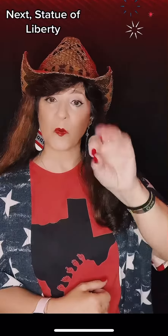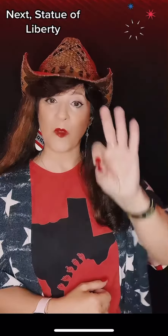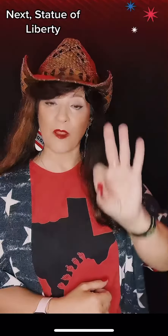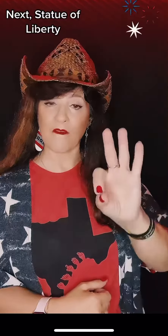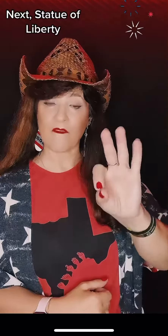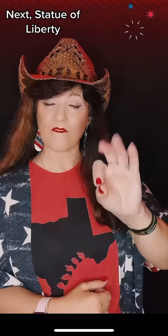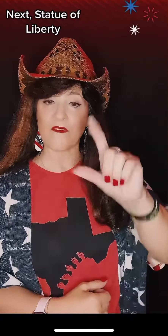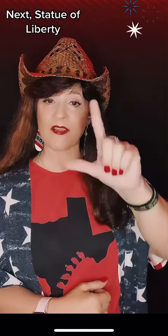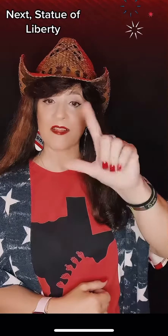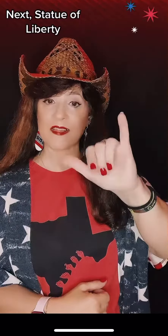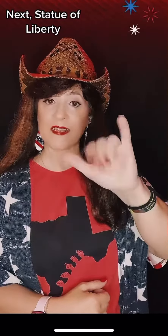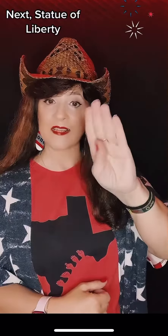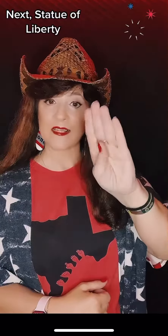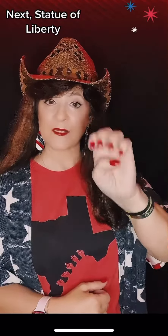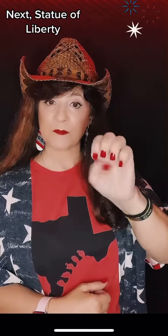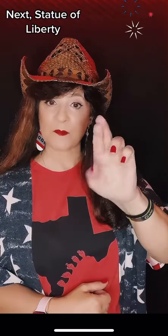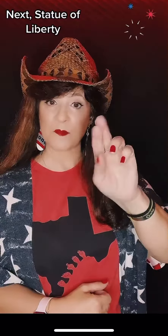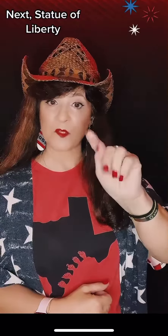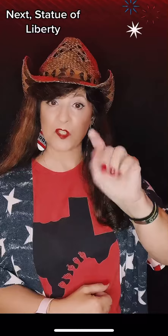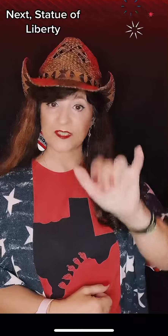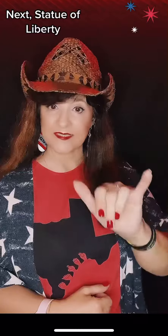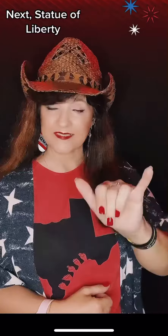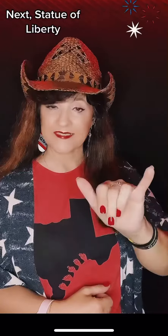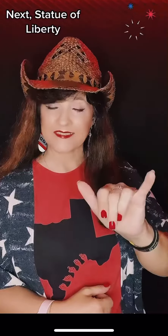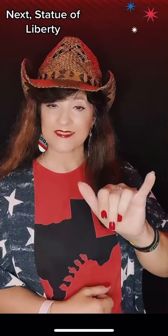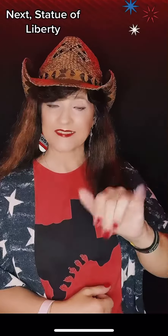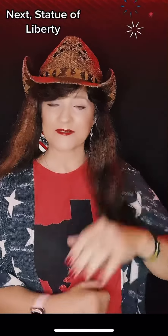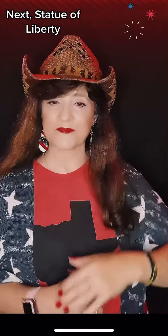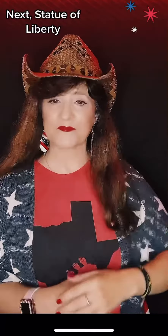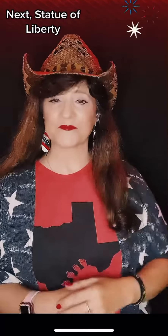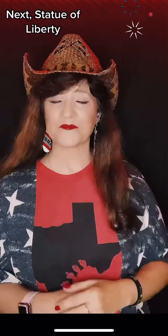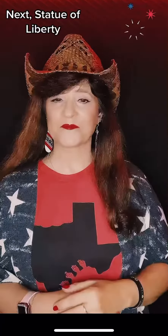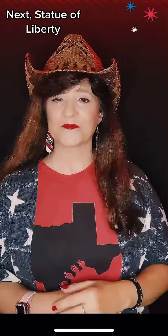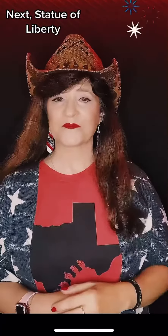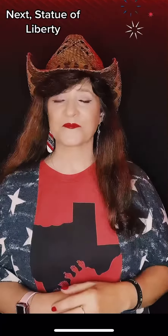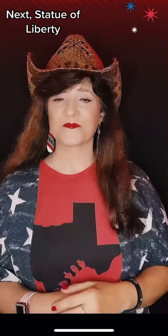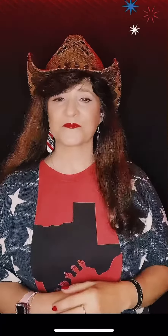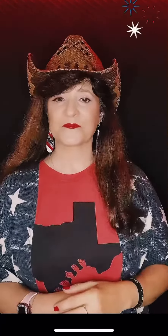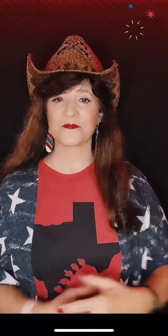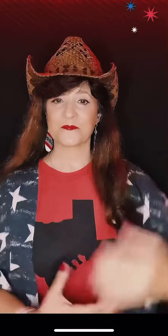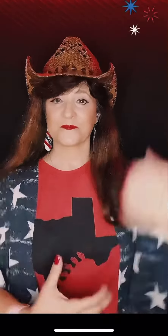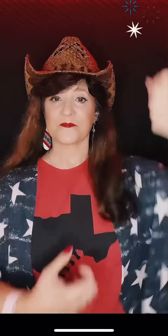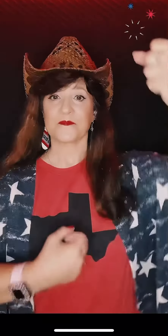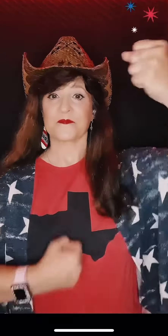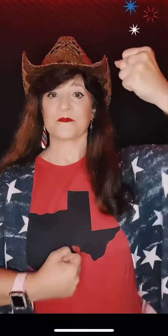From the lakes of Minnesota, to the hills of Tennessee,